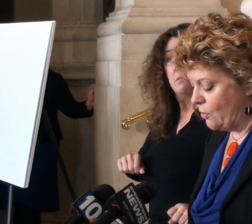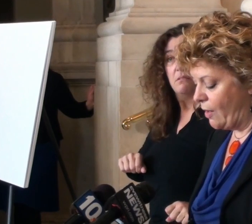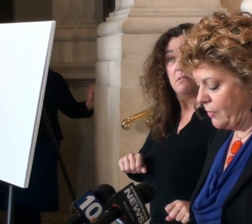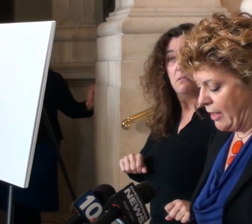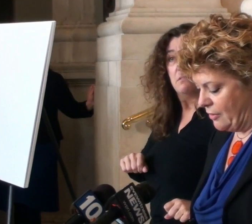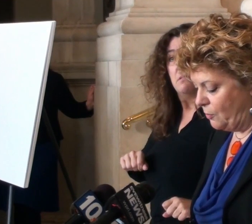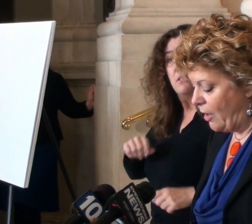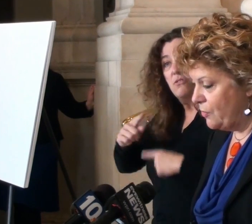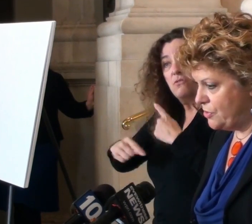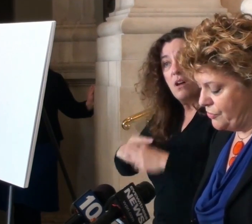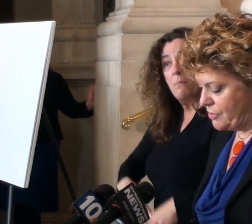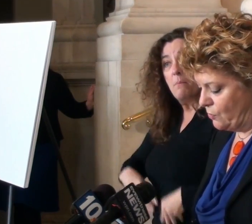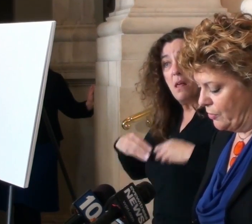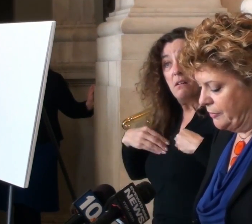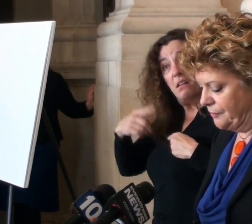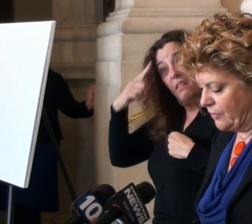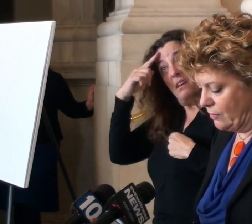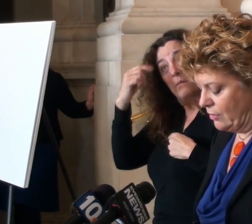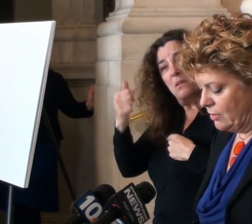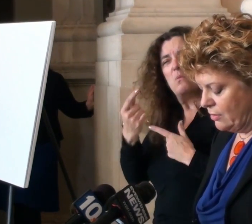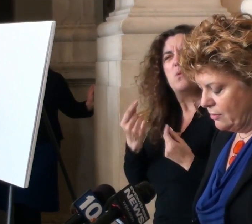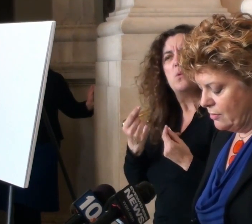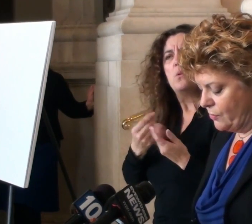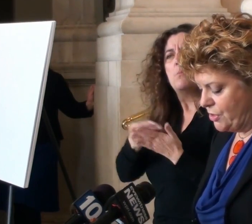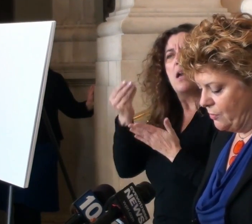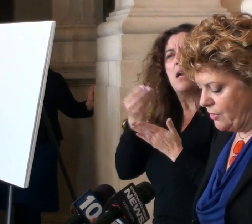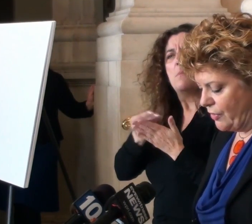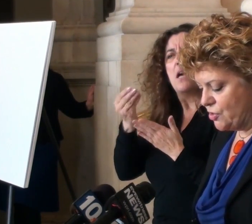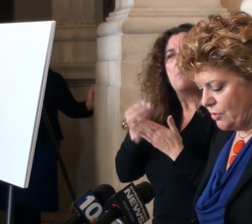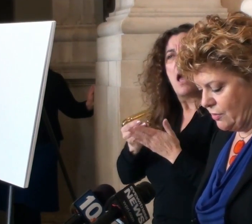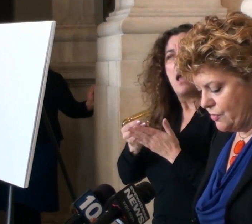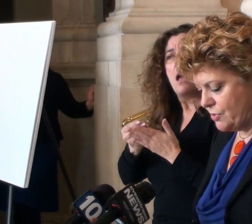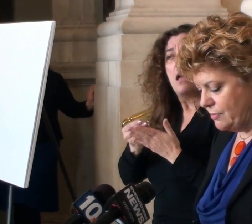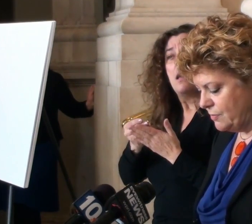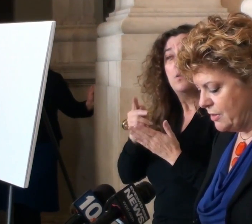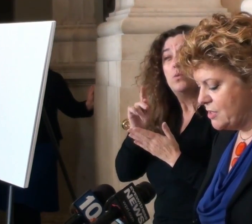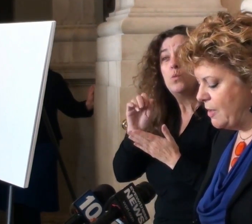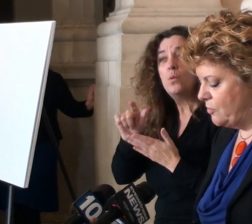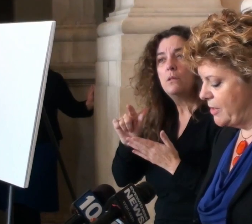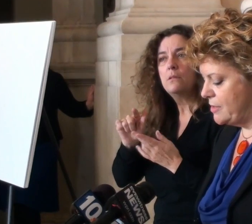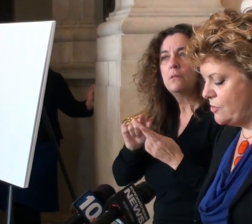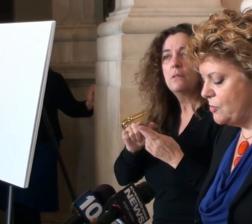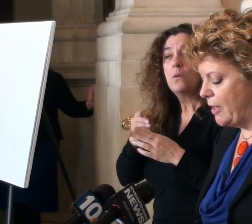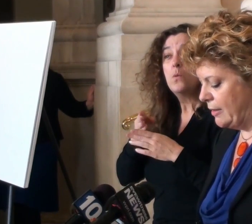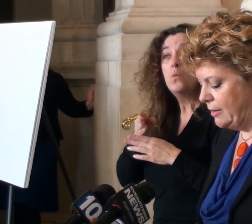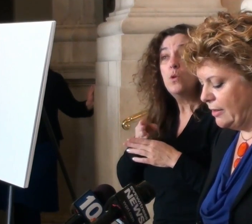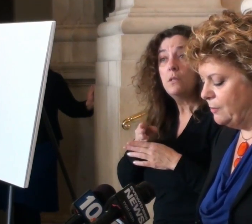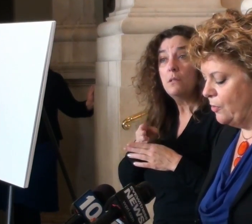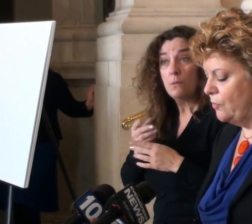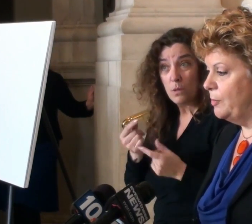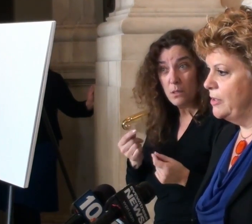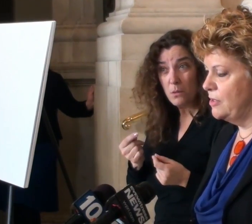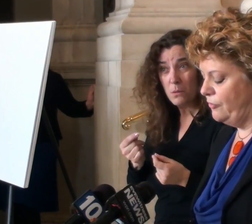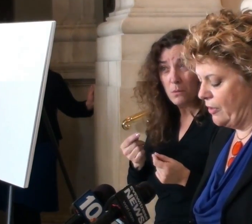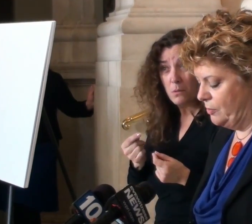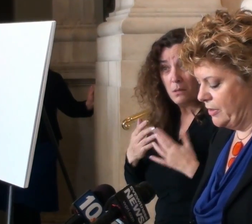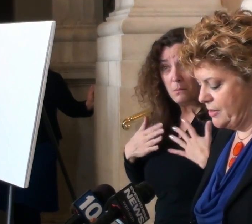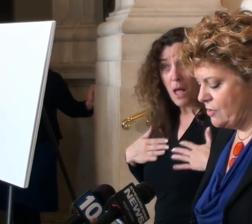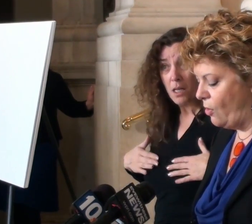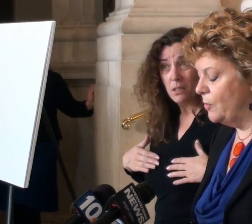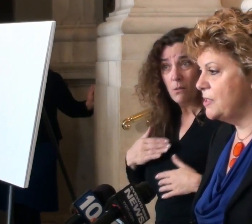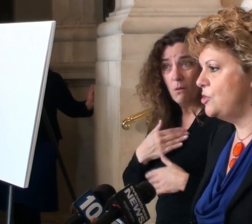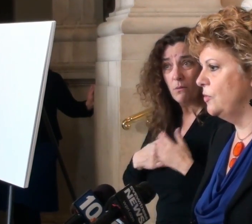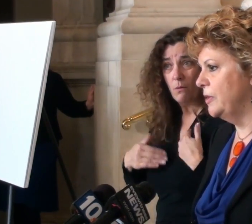to go out and gather power tools and wood, which he would eventually use to dismember my sister's body and then burn the remains in the